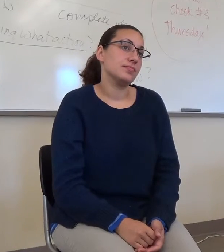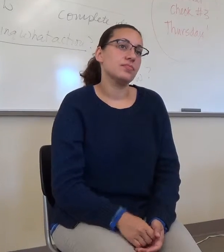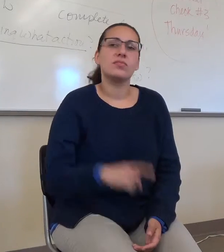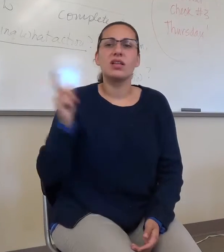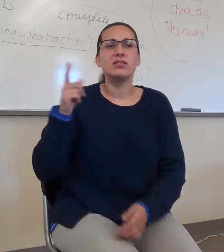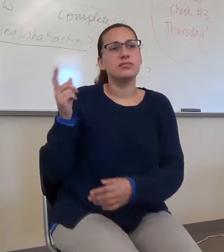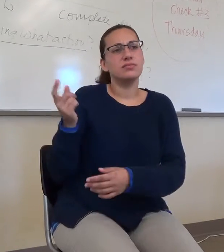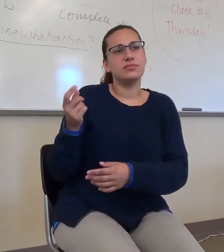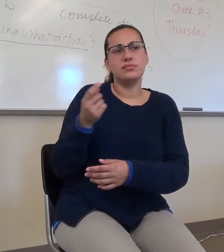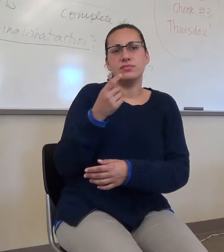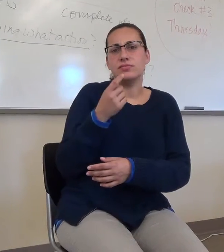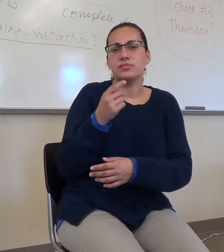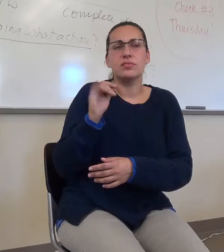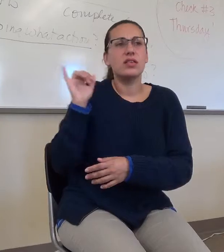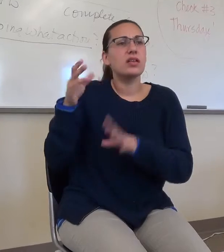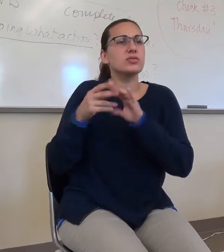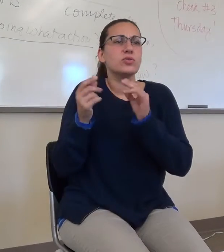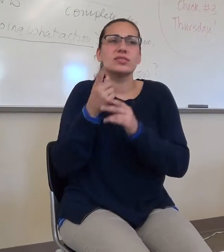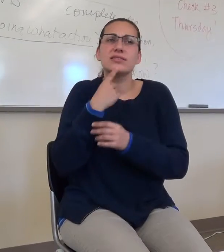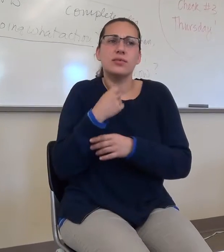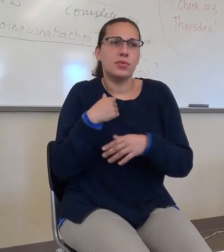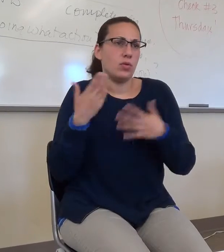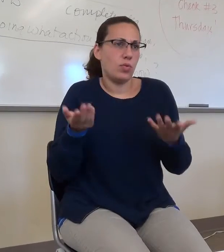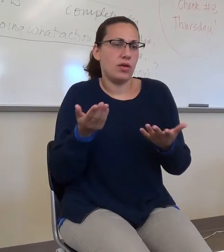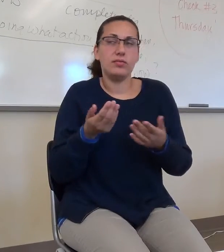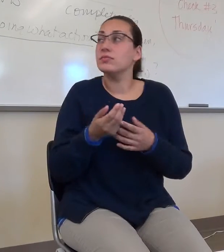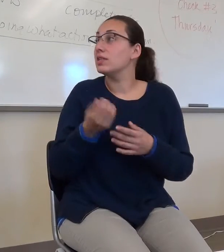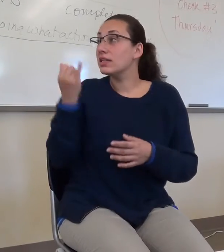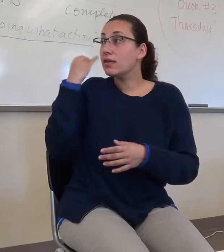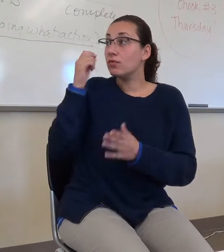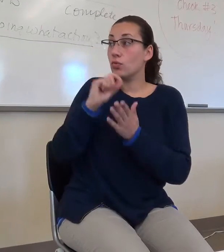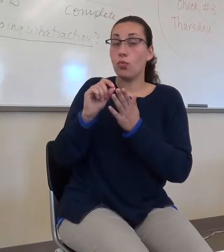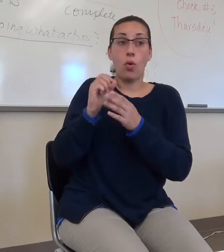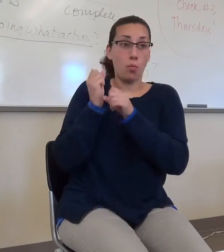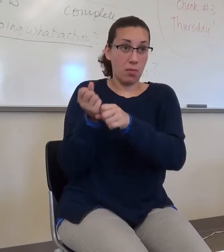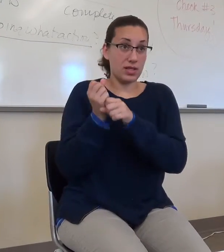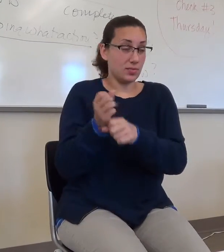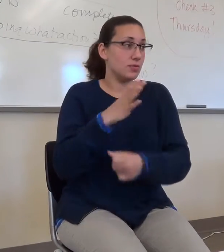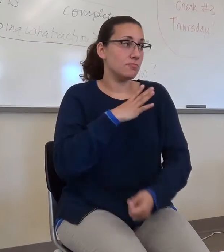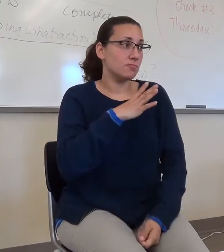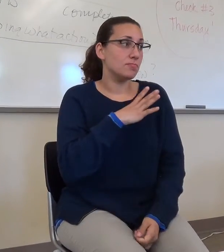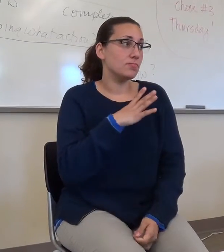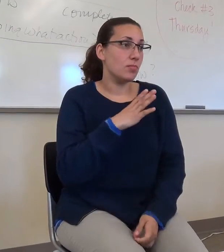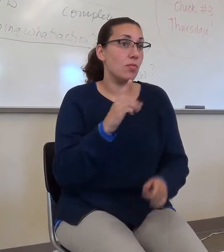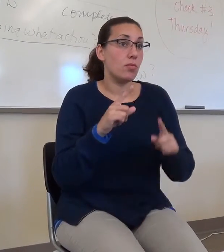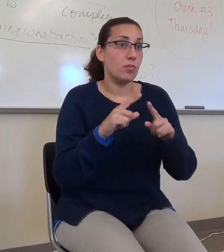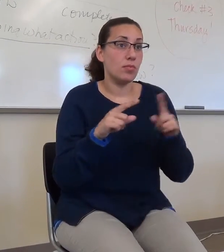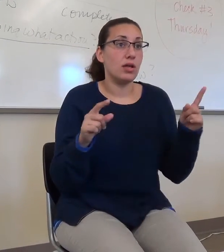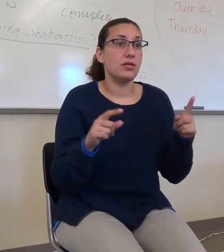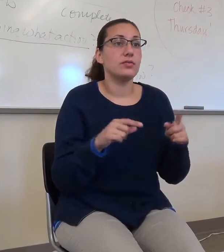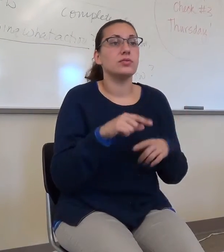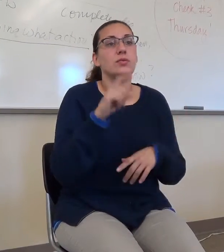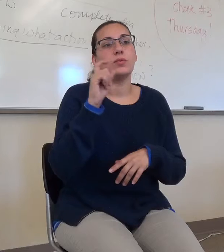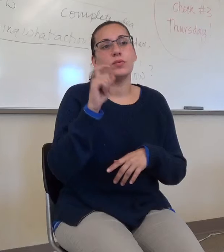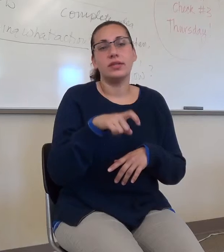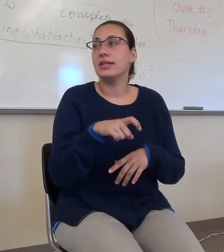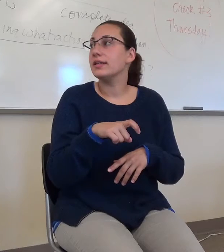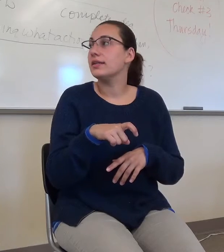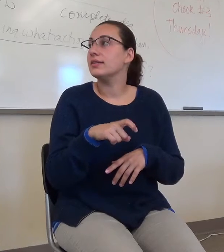and again, even if you just put this that's fine, as long as you come back to the other